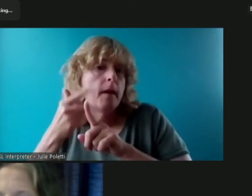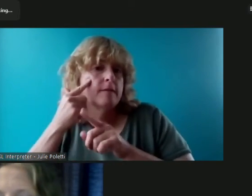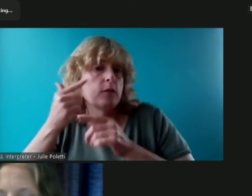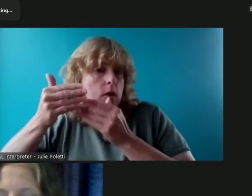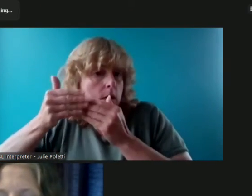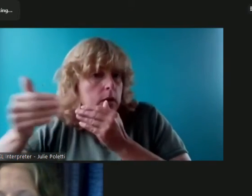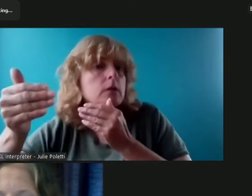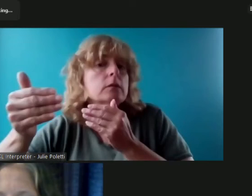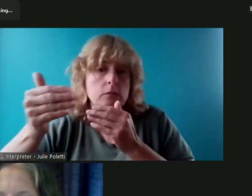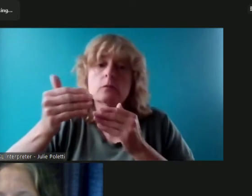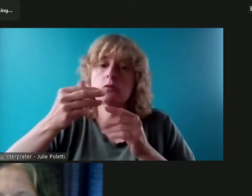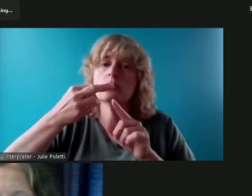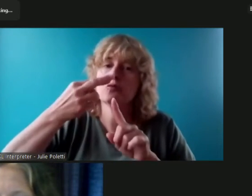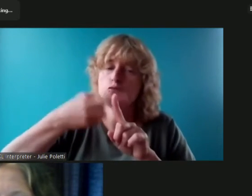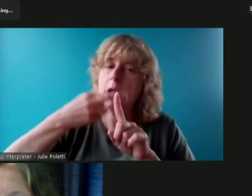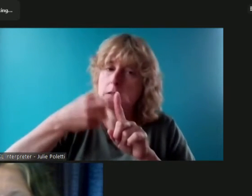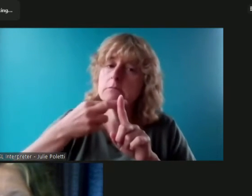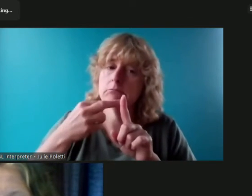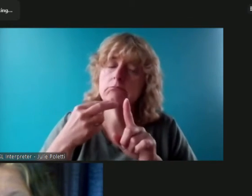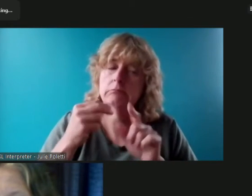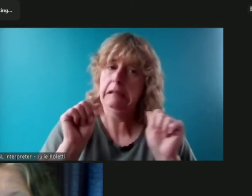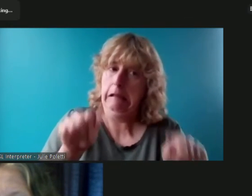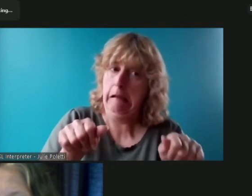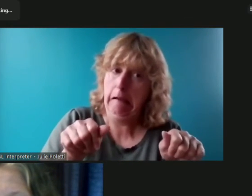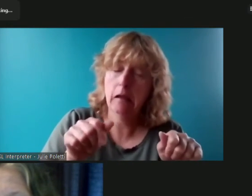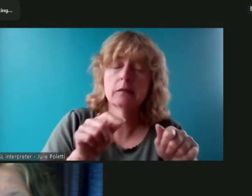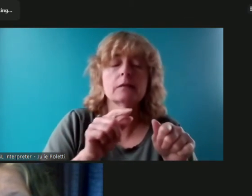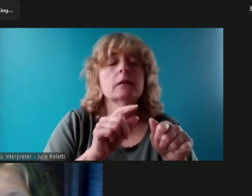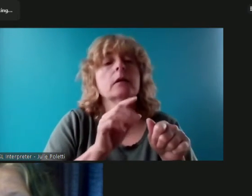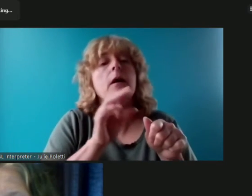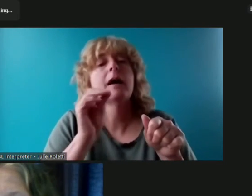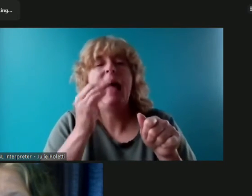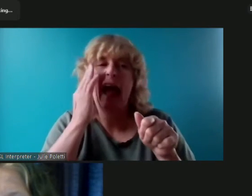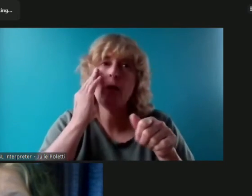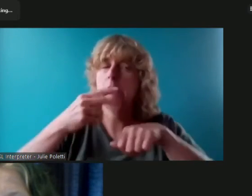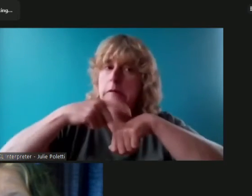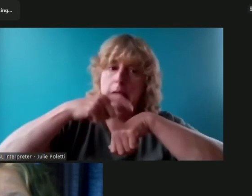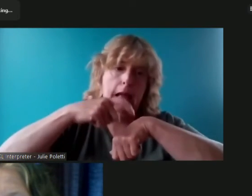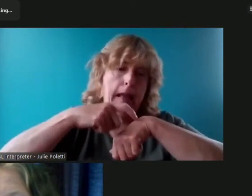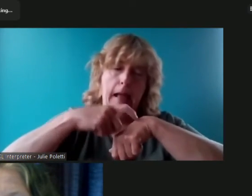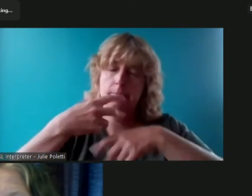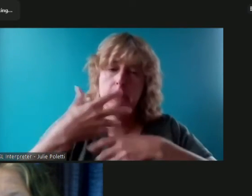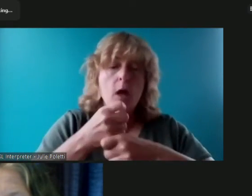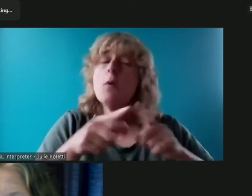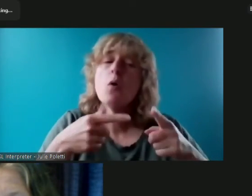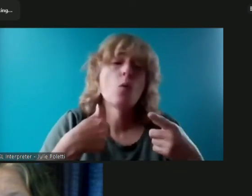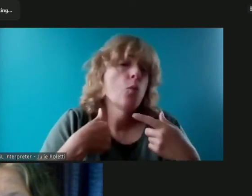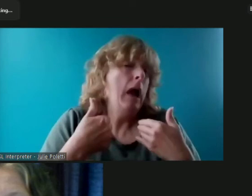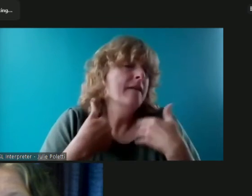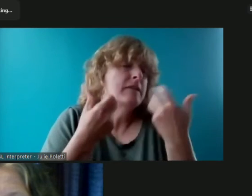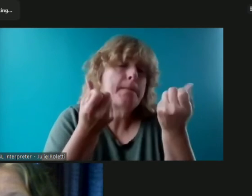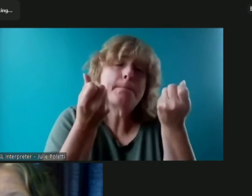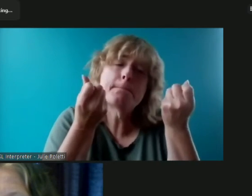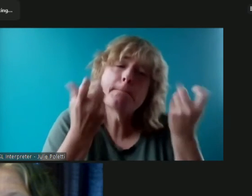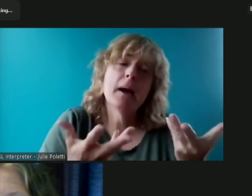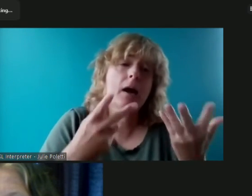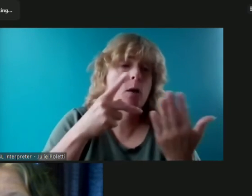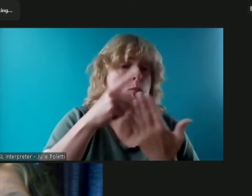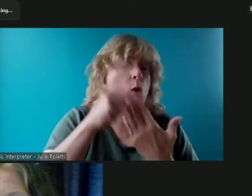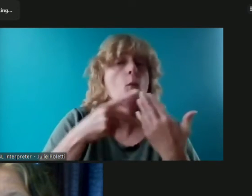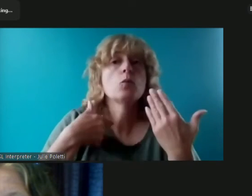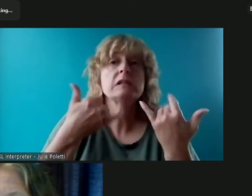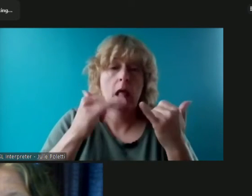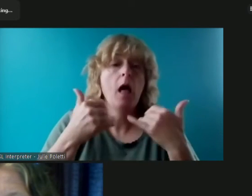still have our free tax